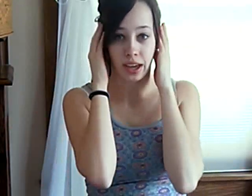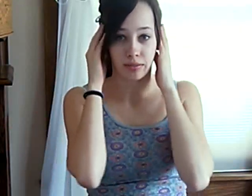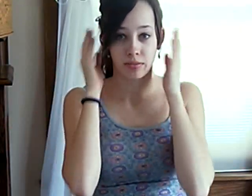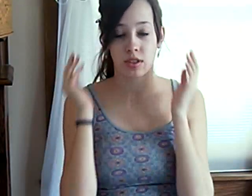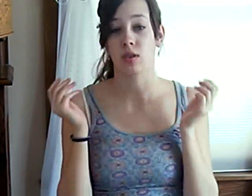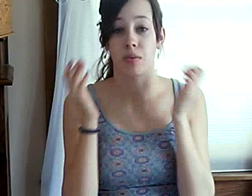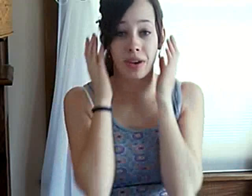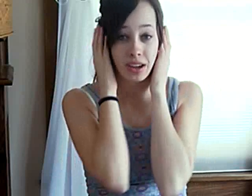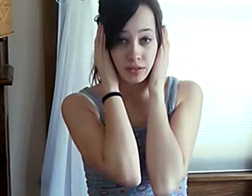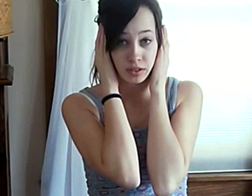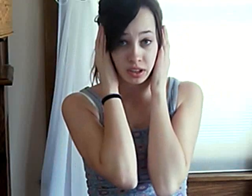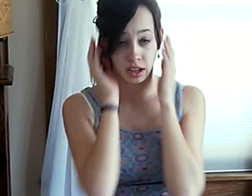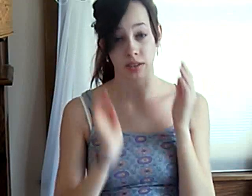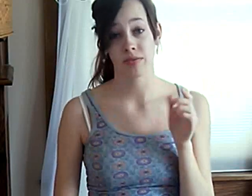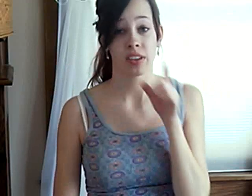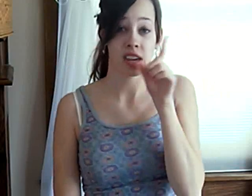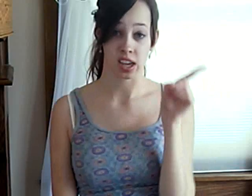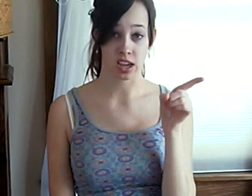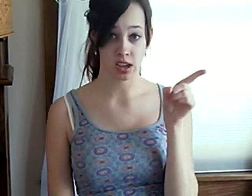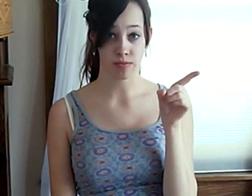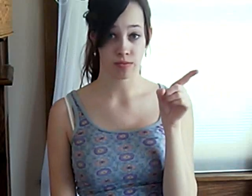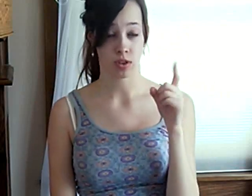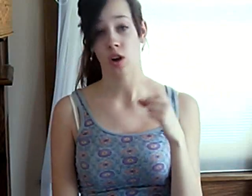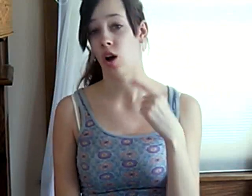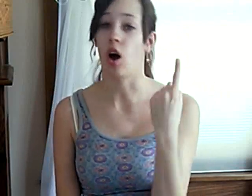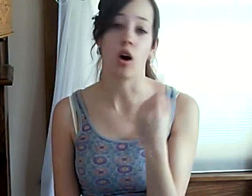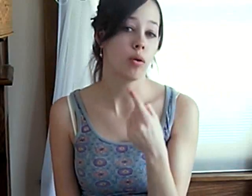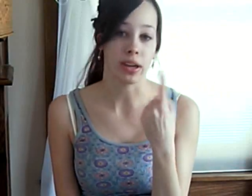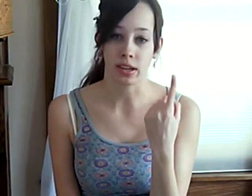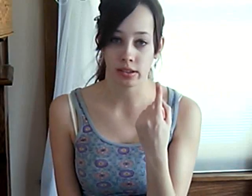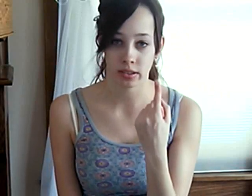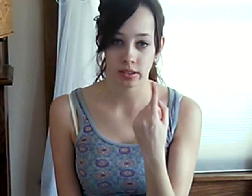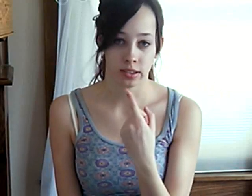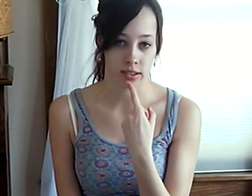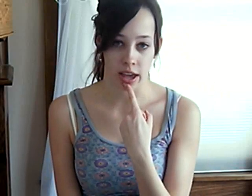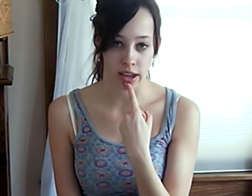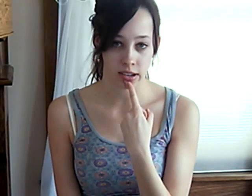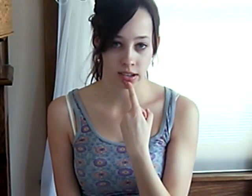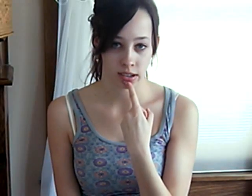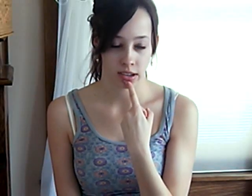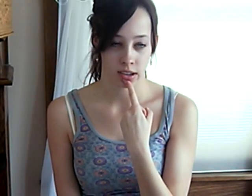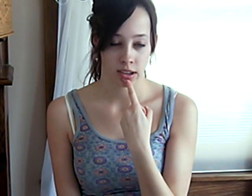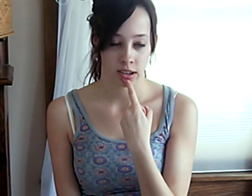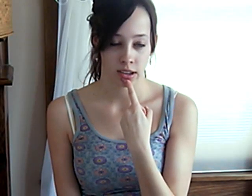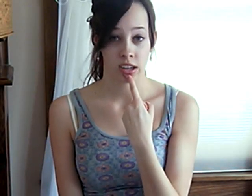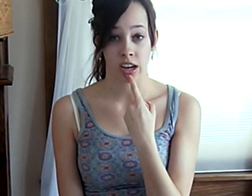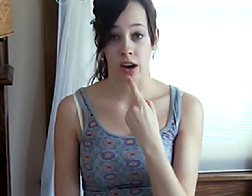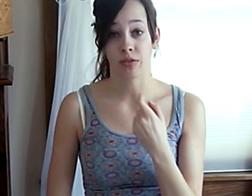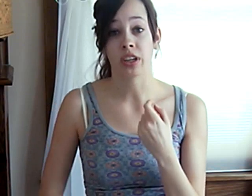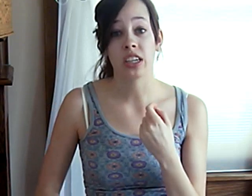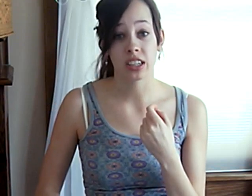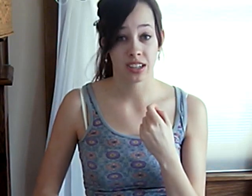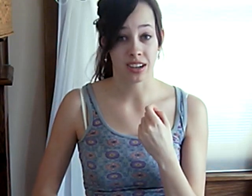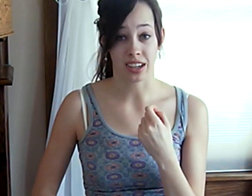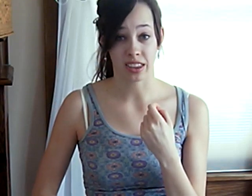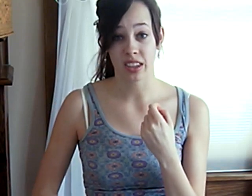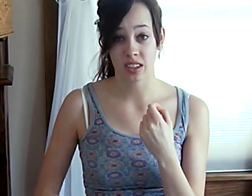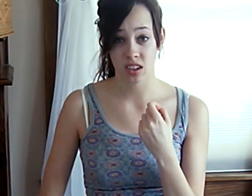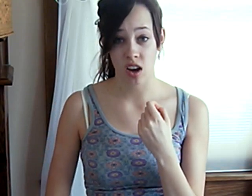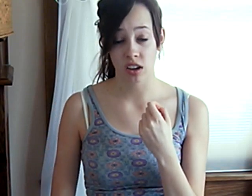that. So, put my headphones on. He always said. Now, for he didn't get this song,